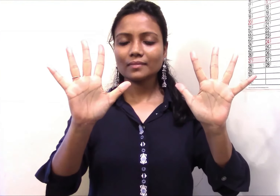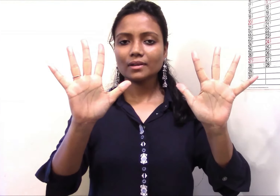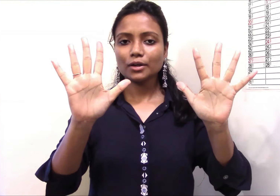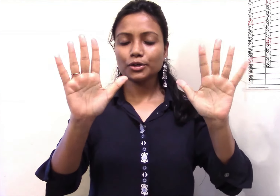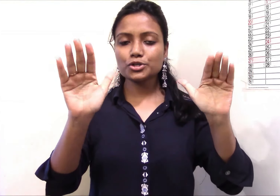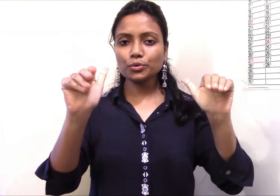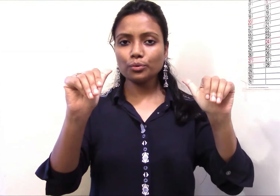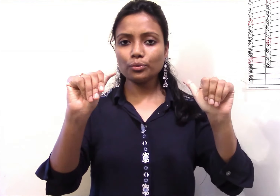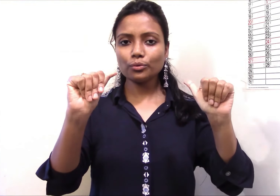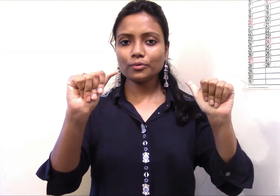Two.